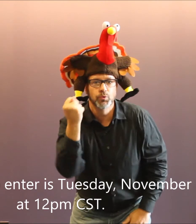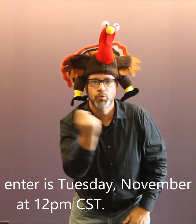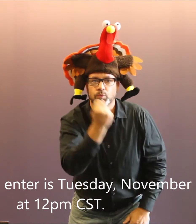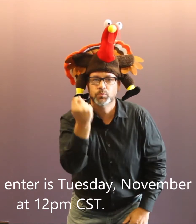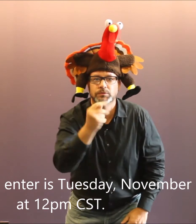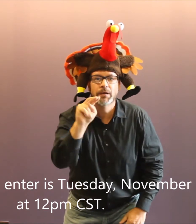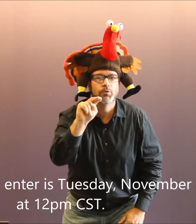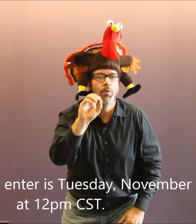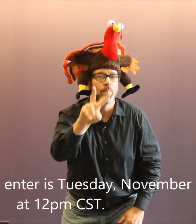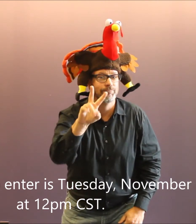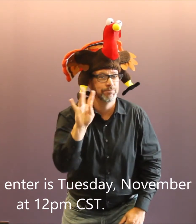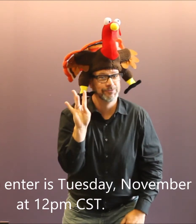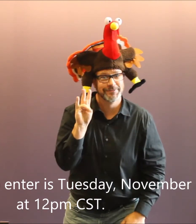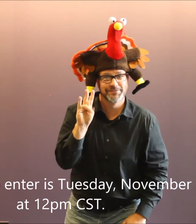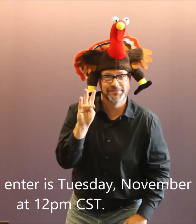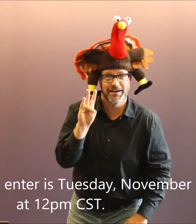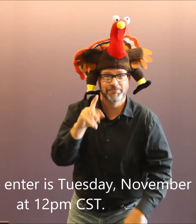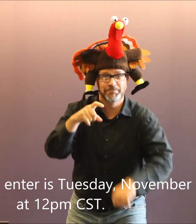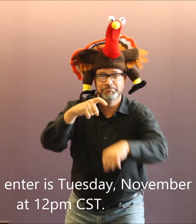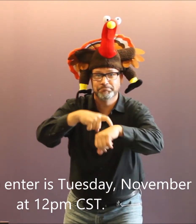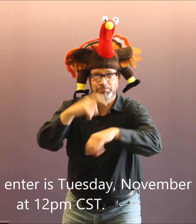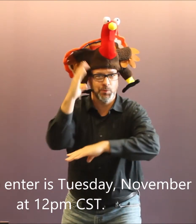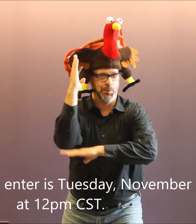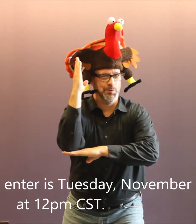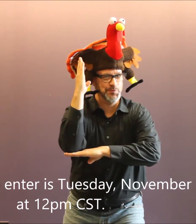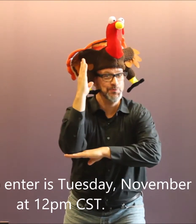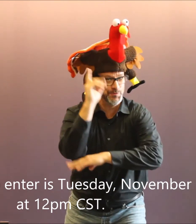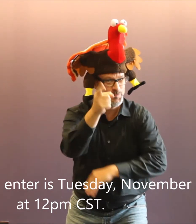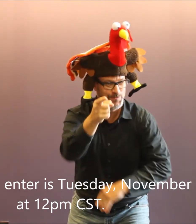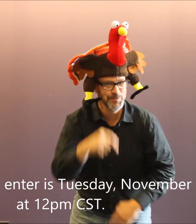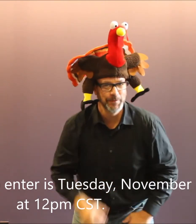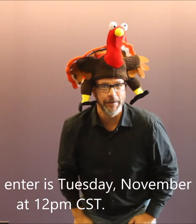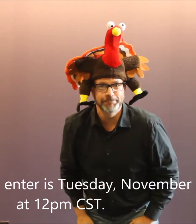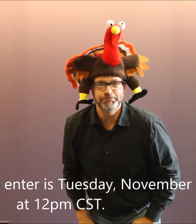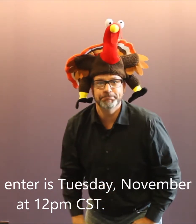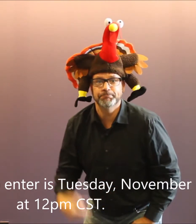The deadline to enter is Tuesday, November 17th at noon.